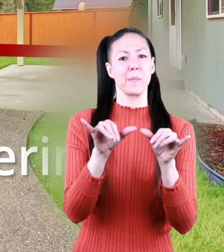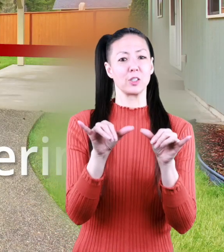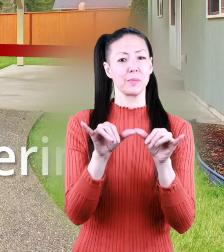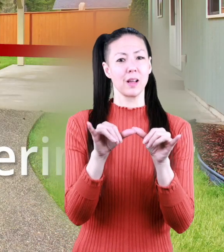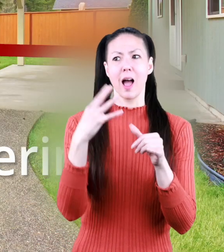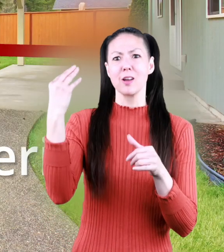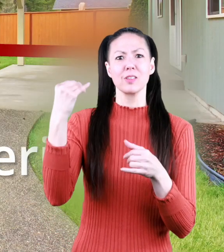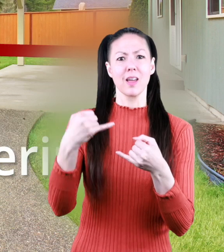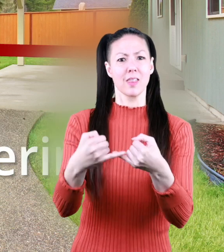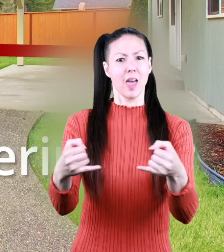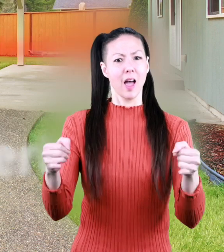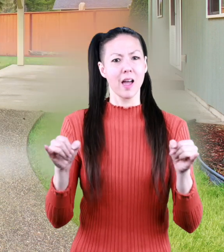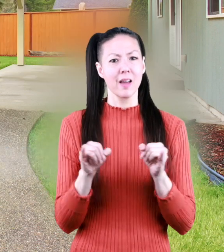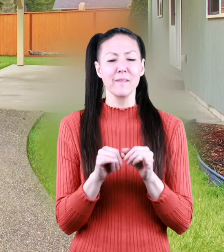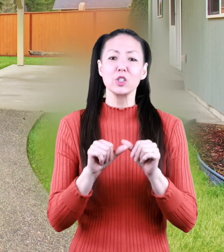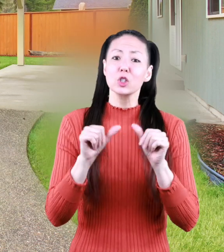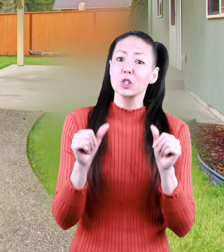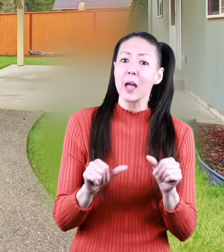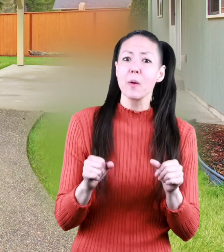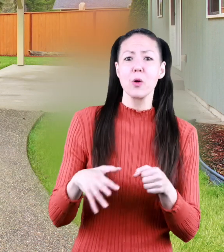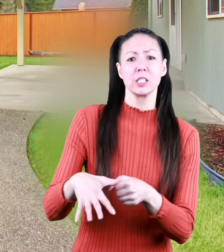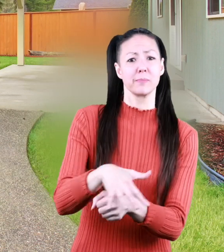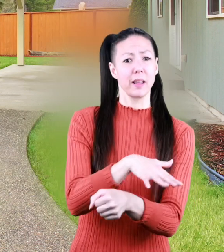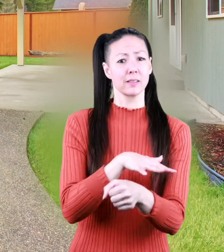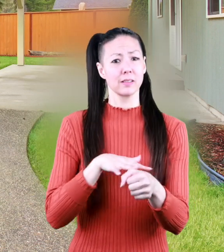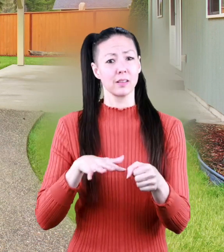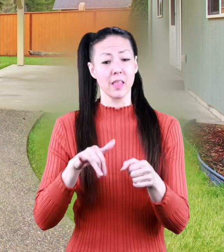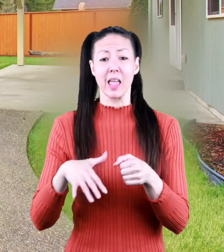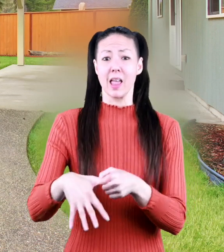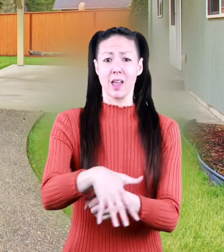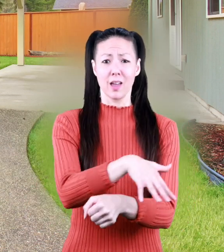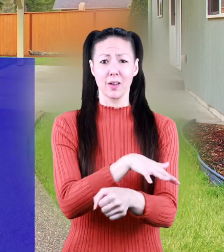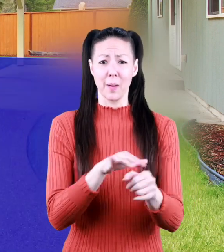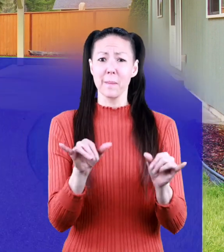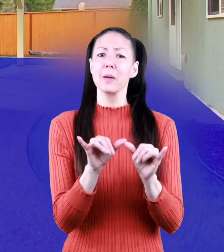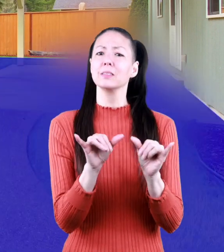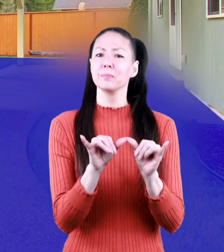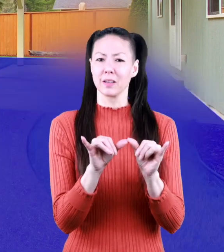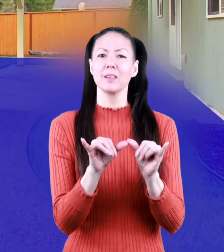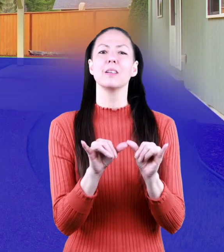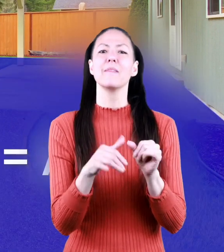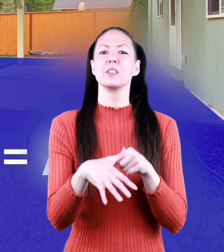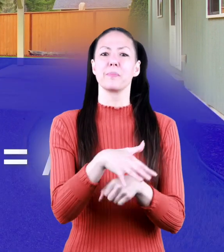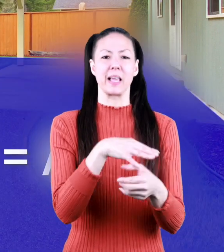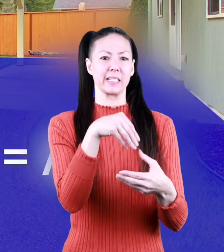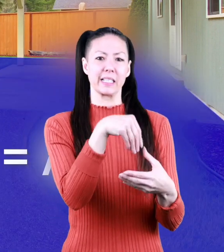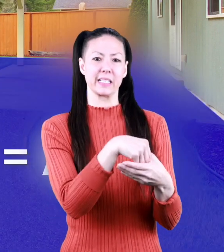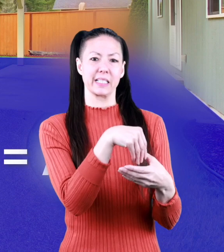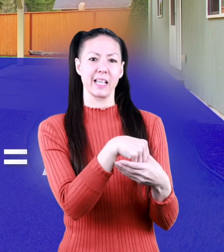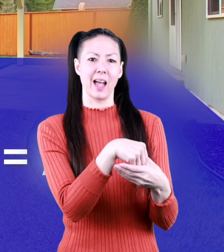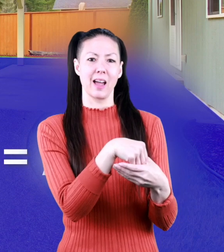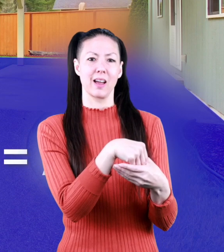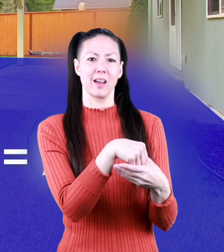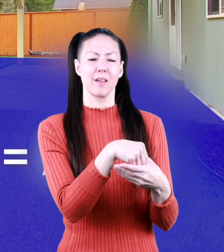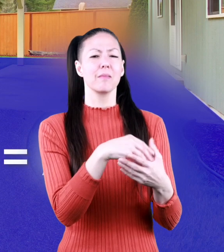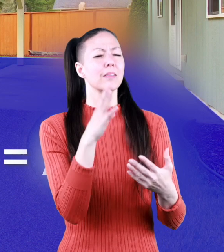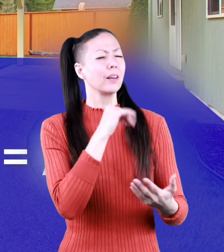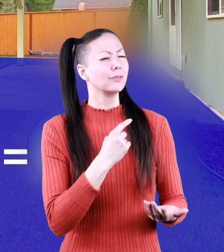of the outside line of a shape or space and area is a measurement of the space inside but guess